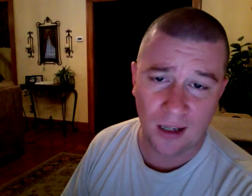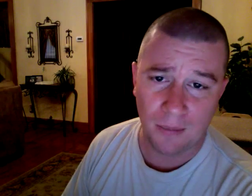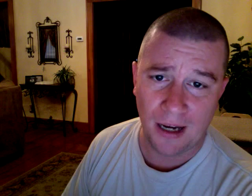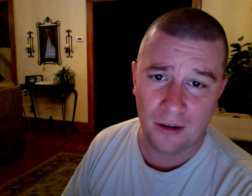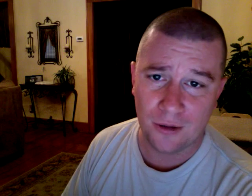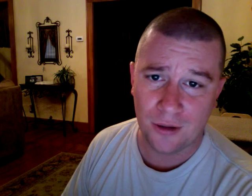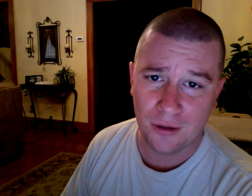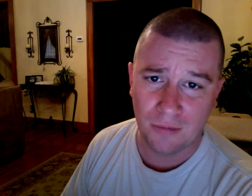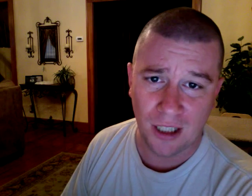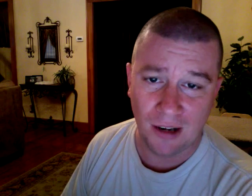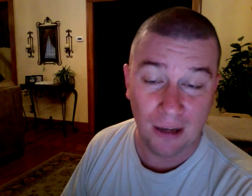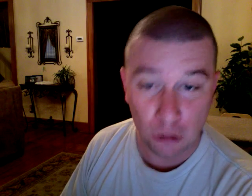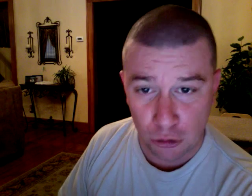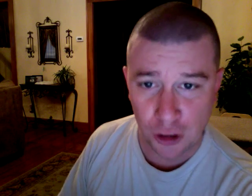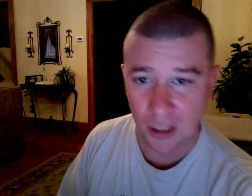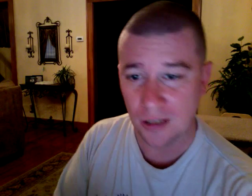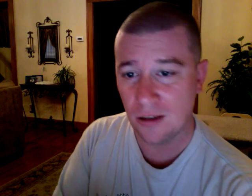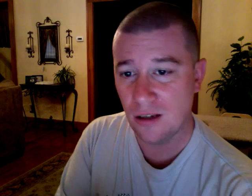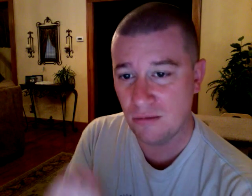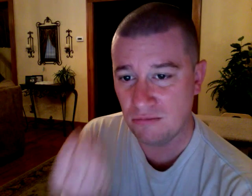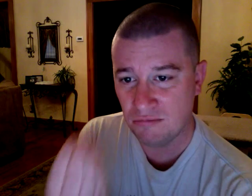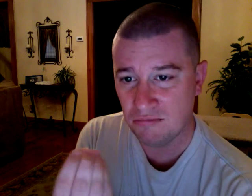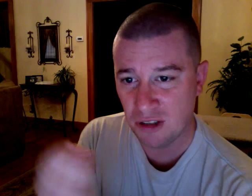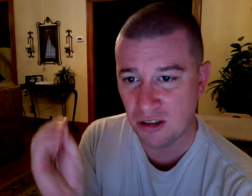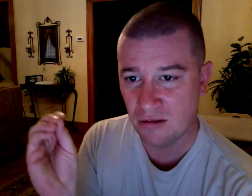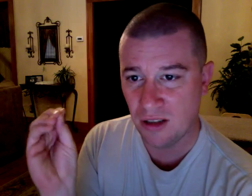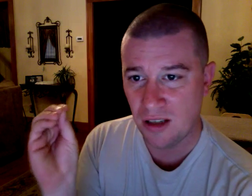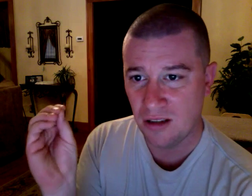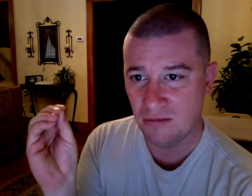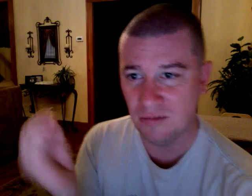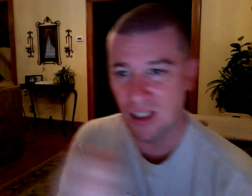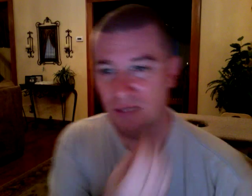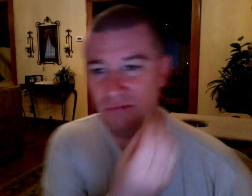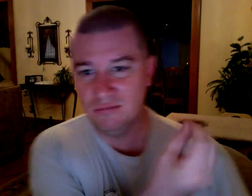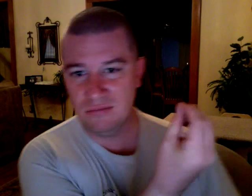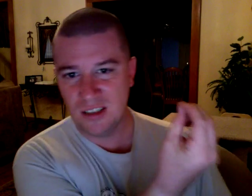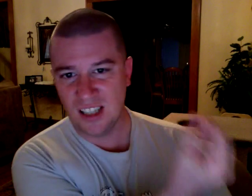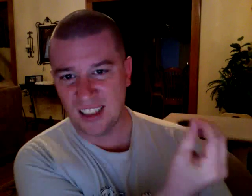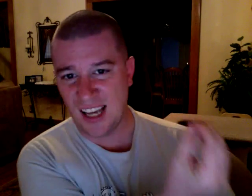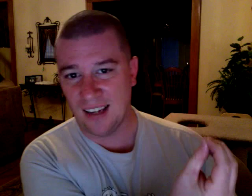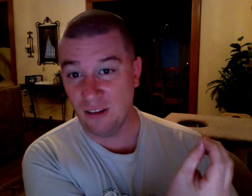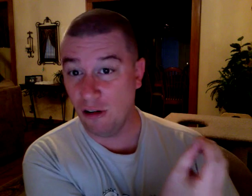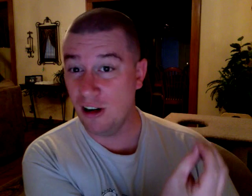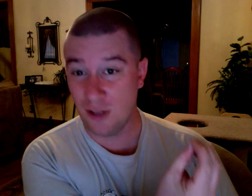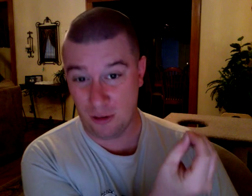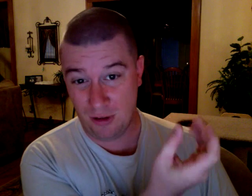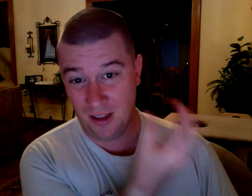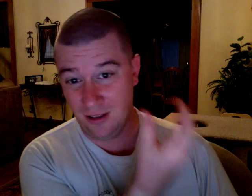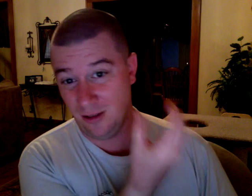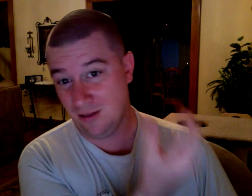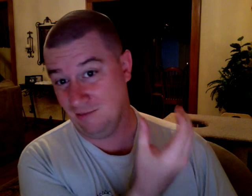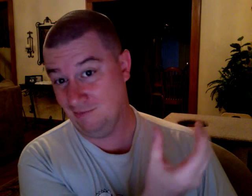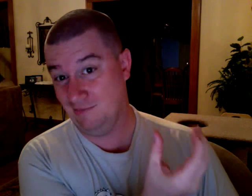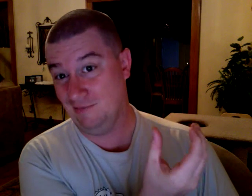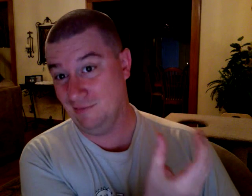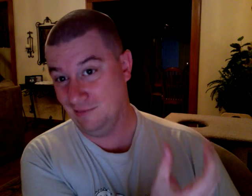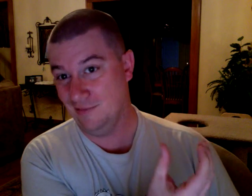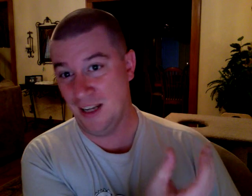about, you know, how loose she is, you know, she's like that. Or if she's really loose, la